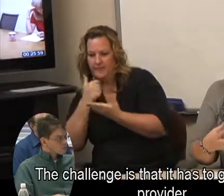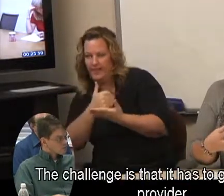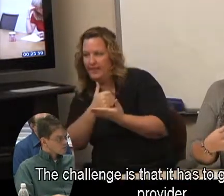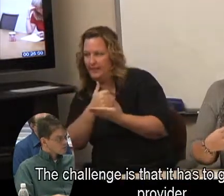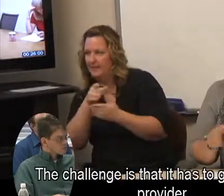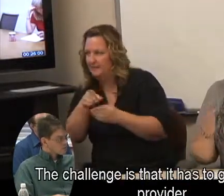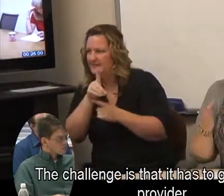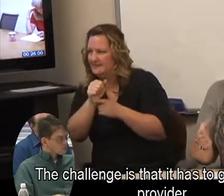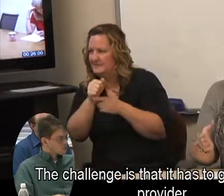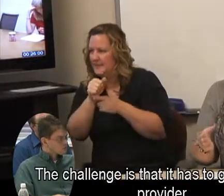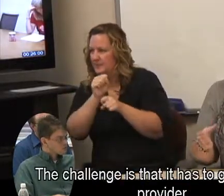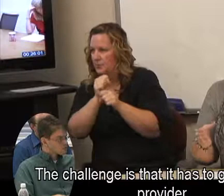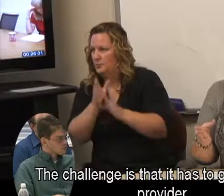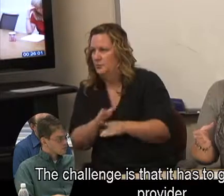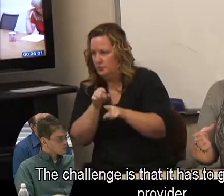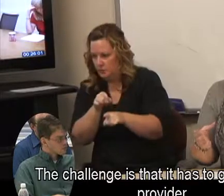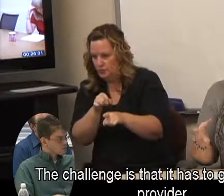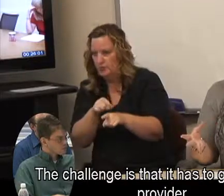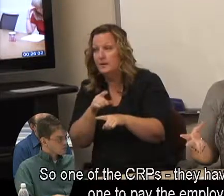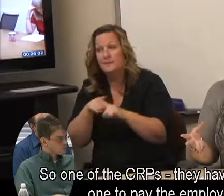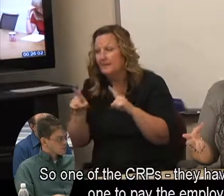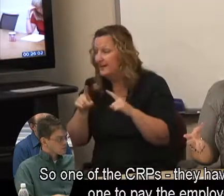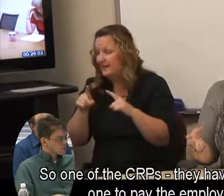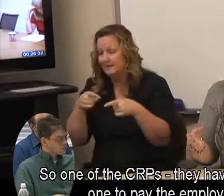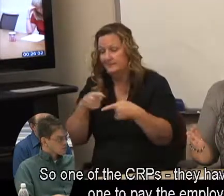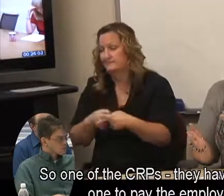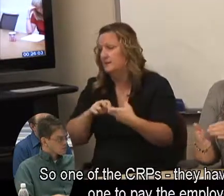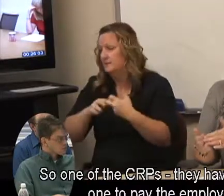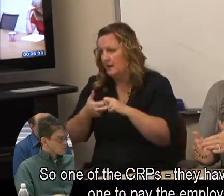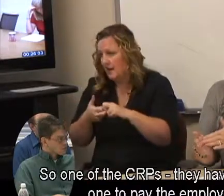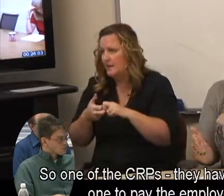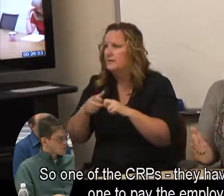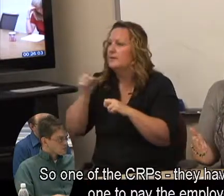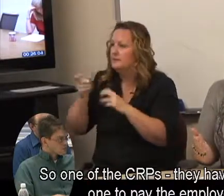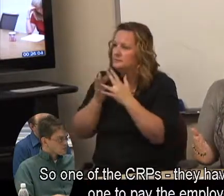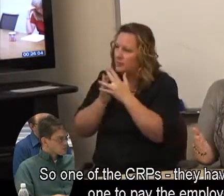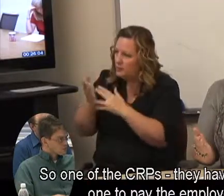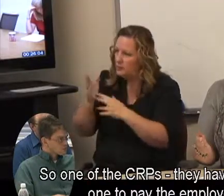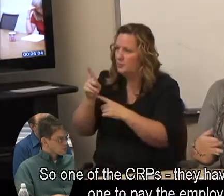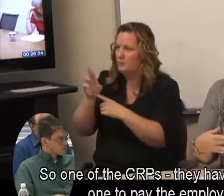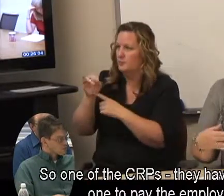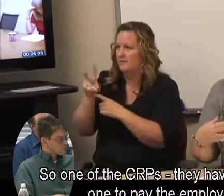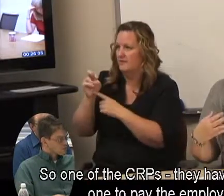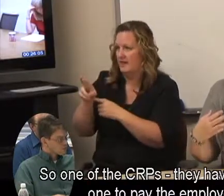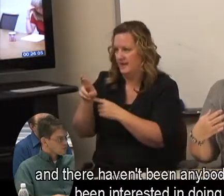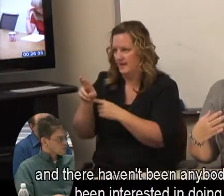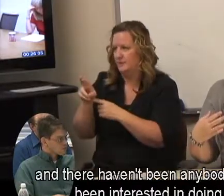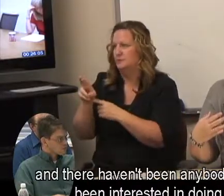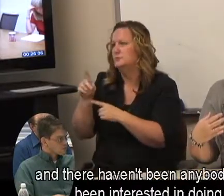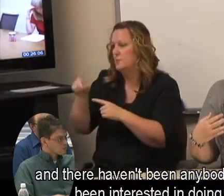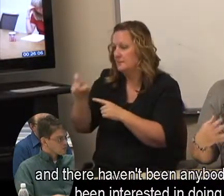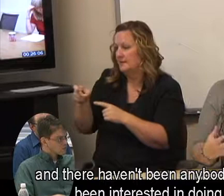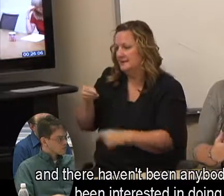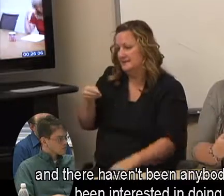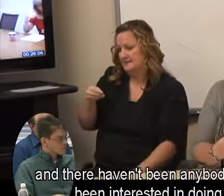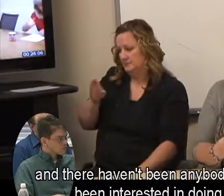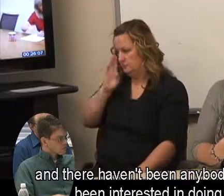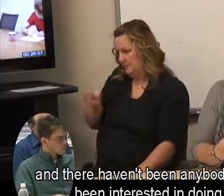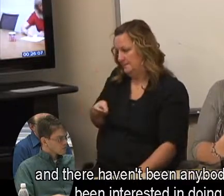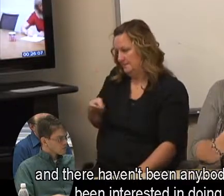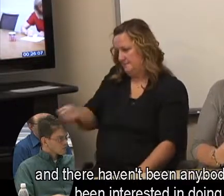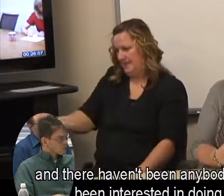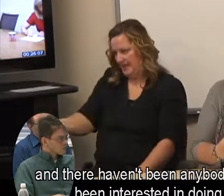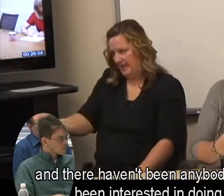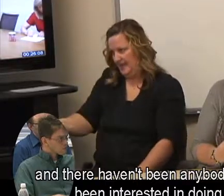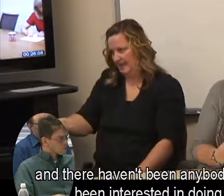The challenge is that it has to go through a provider. So one of the CRPs, they have to be the one to pay the employer. And there haven't been